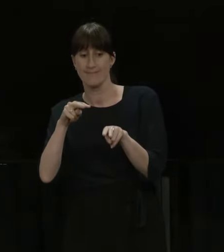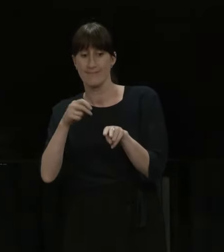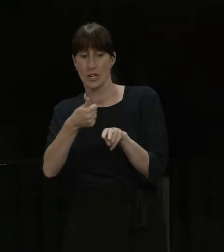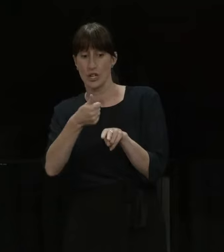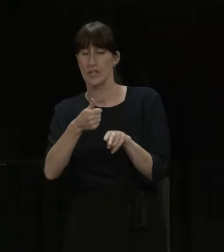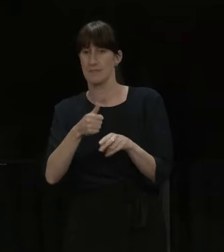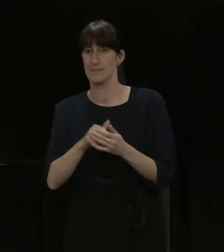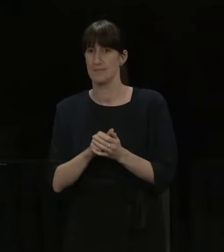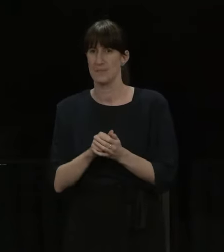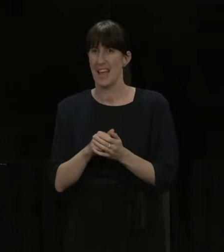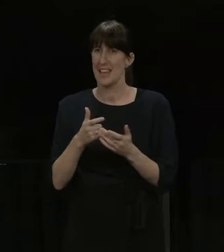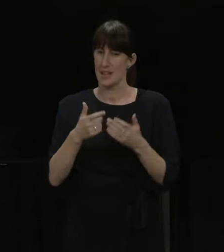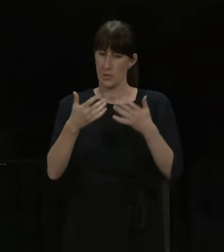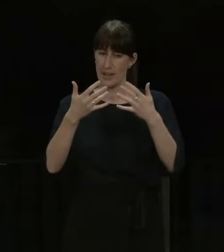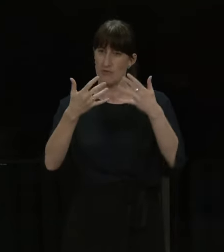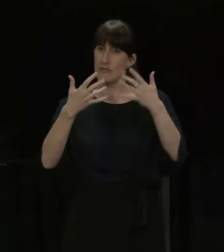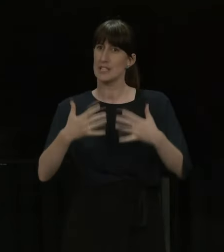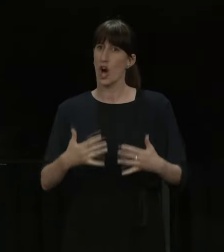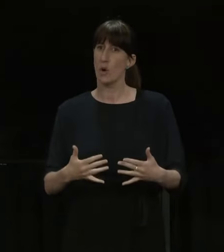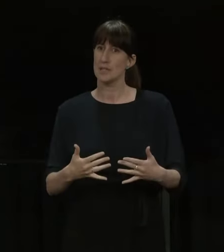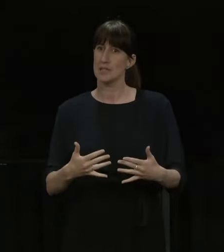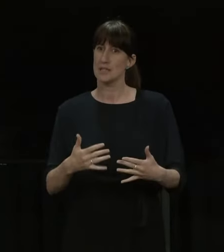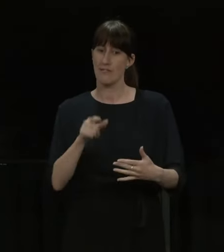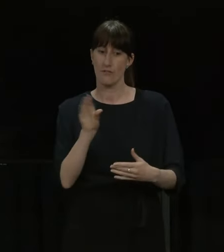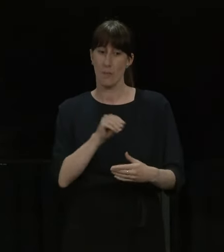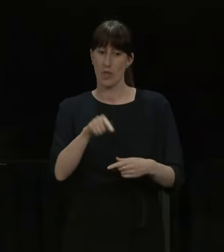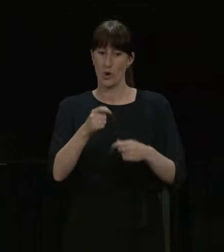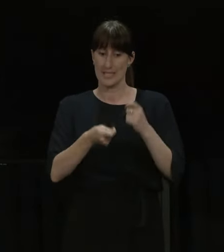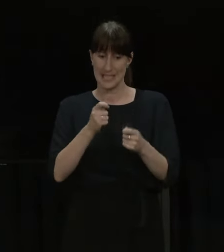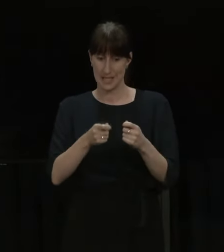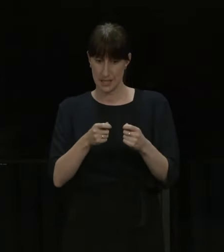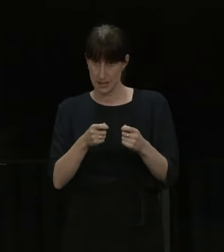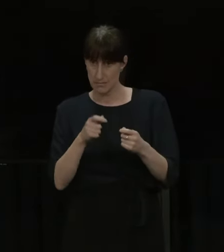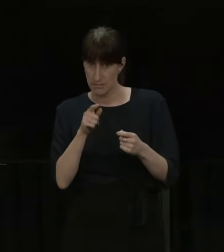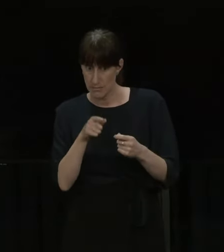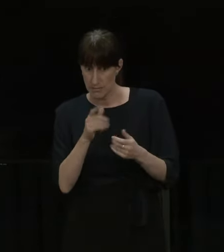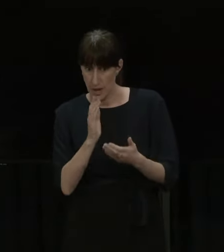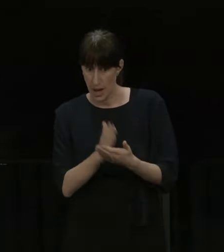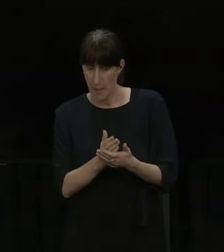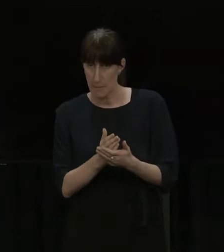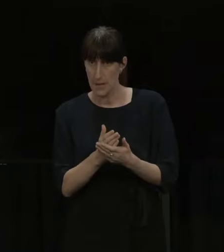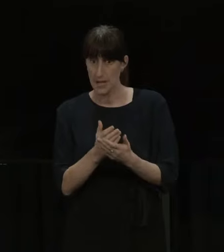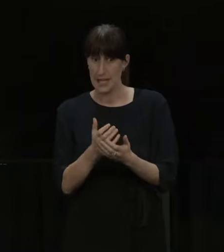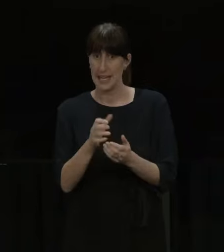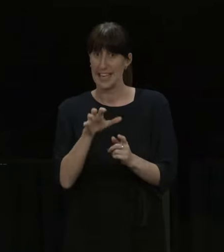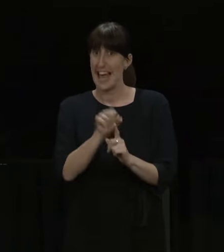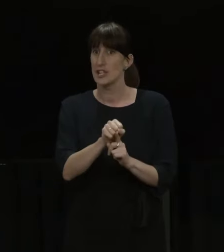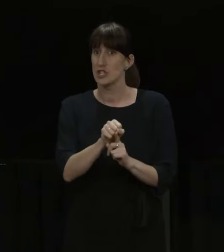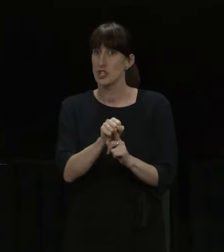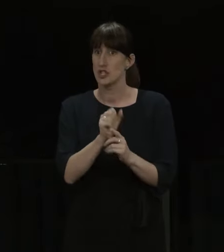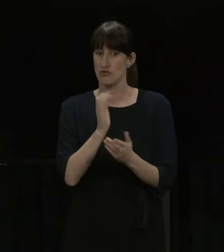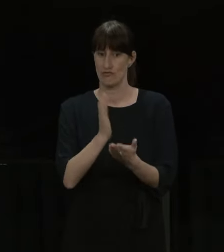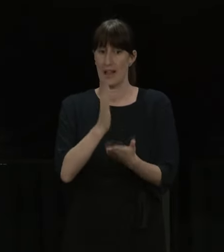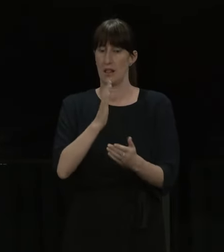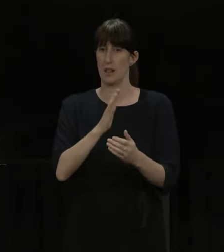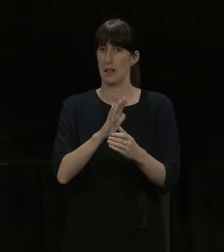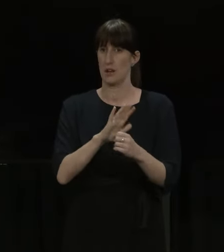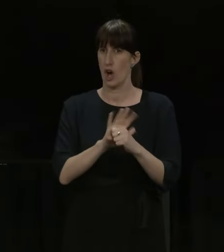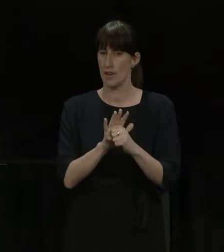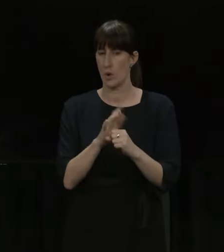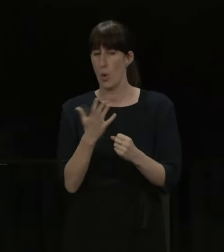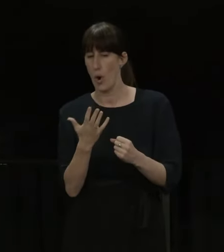testing showed in terms of picking up any positive cases that were true positives and or any false